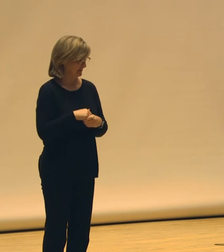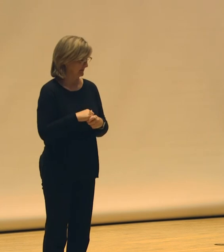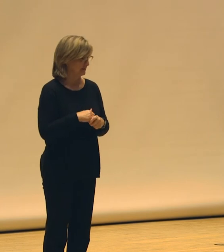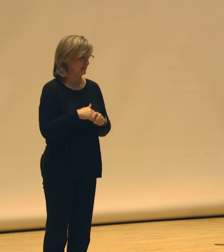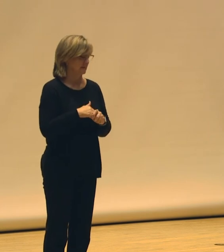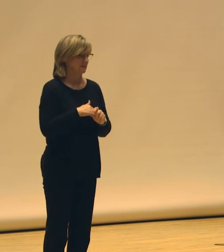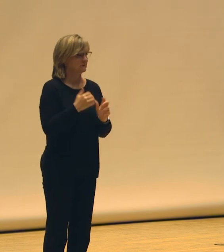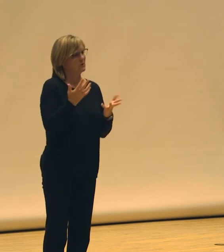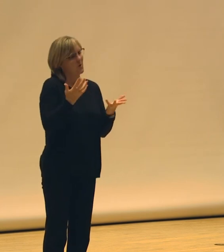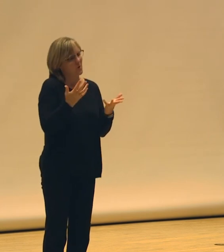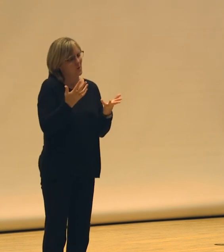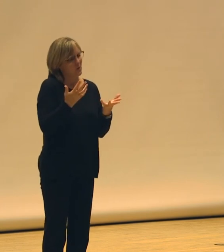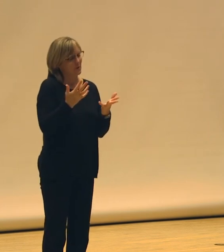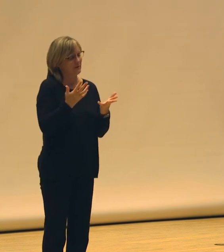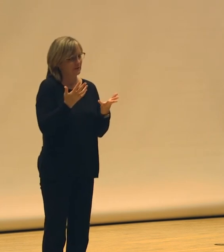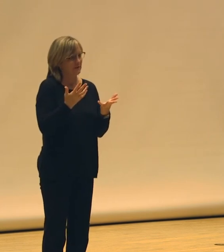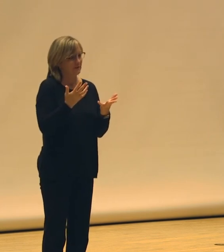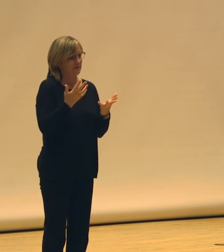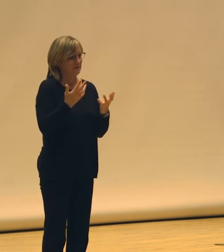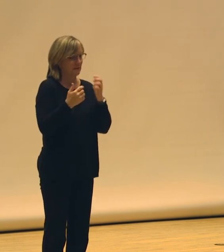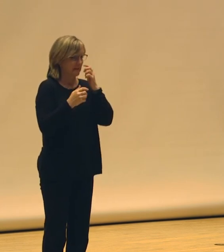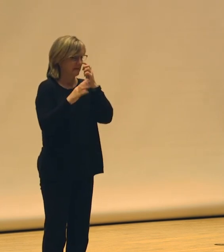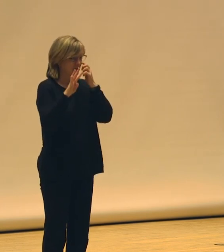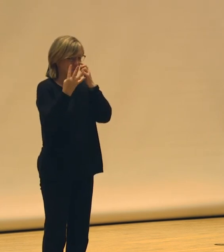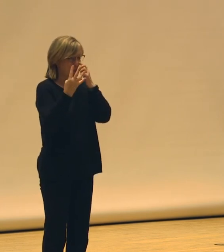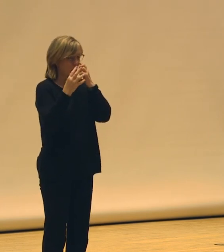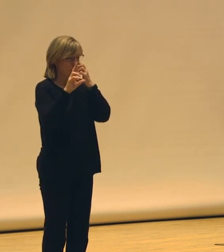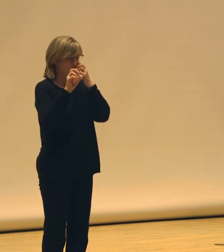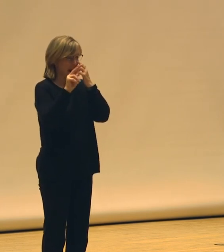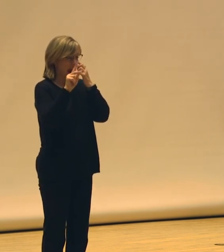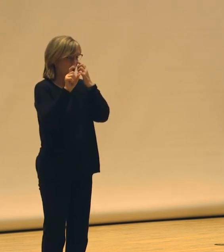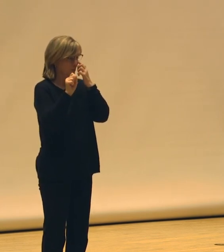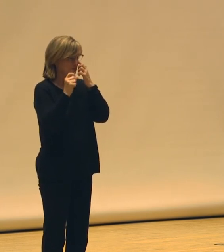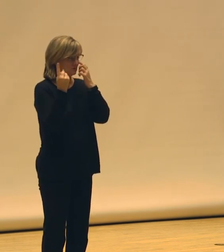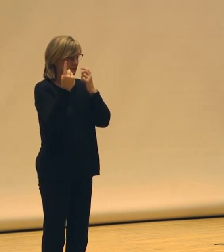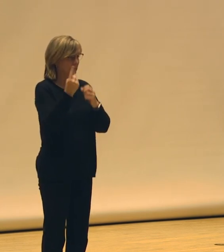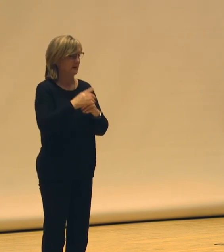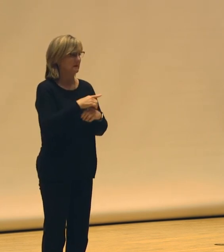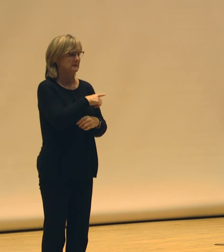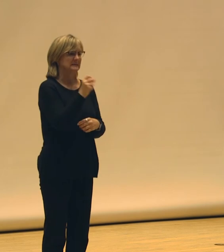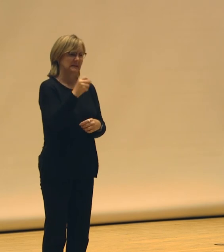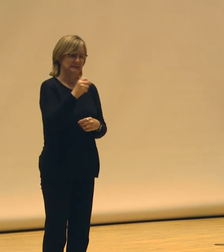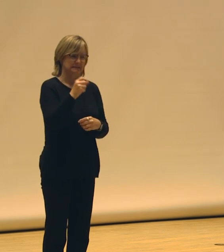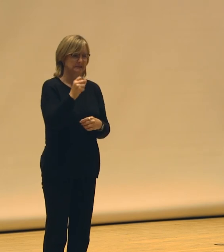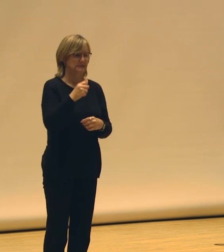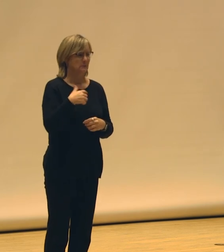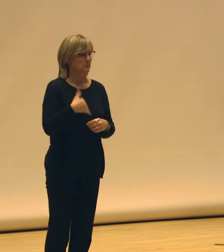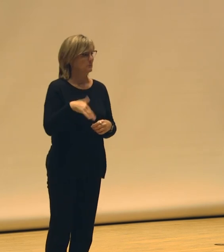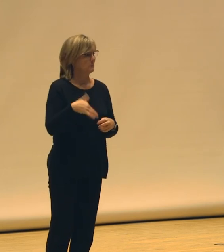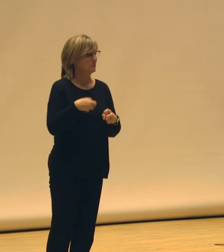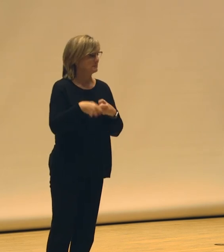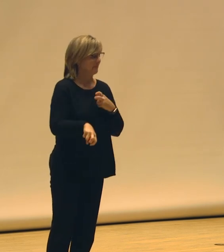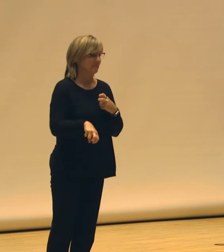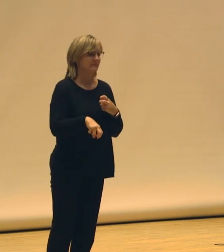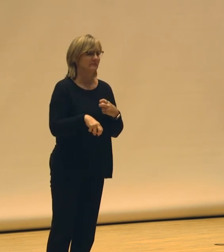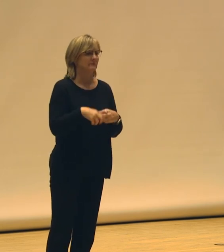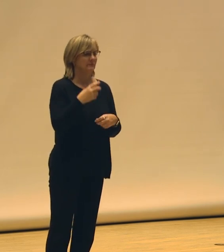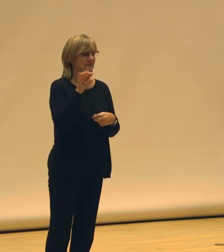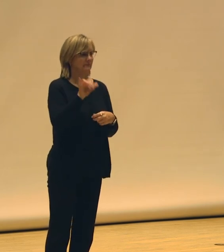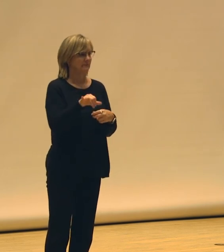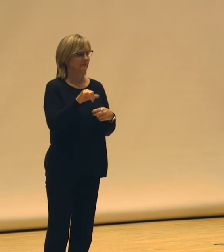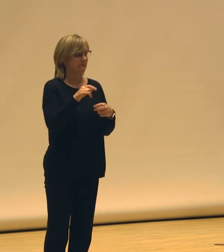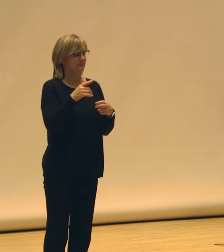Yeah. So, yes, yes, yes. Yes. And, whew, tough. I mean, that incredible